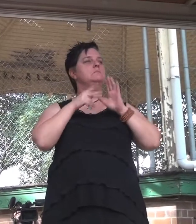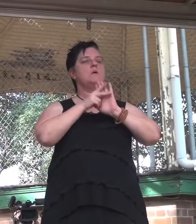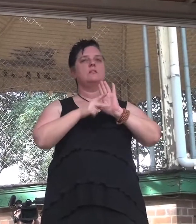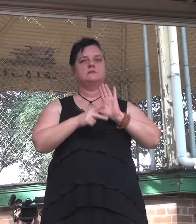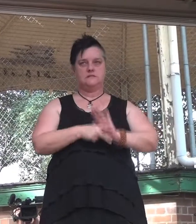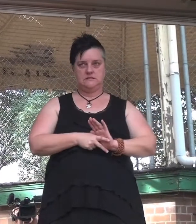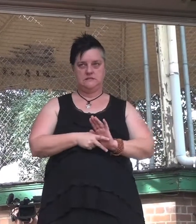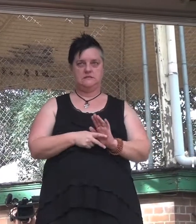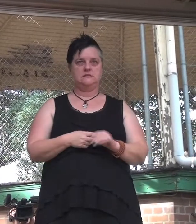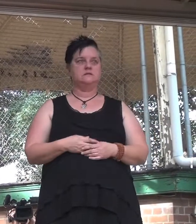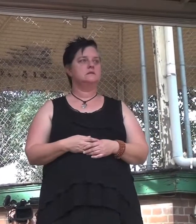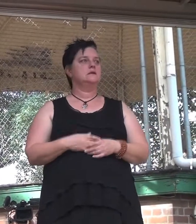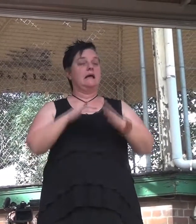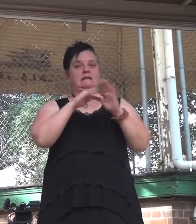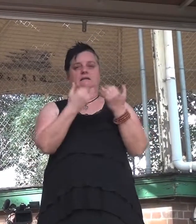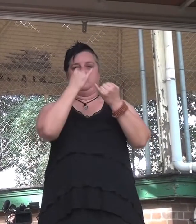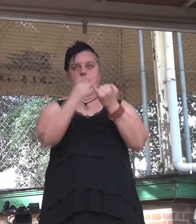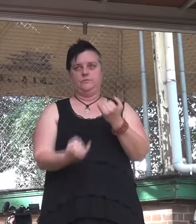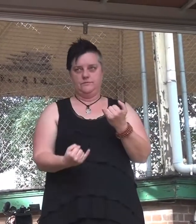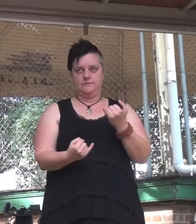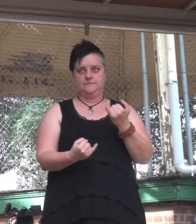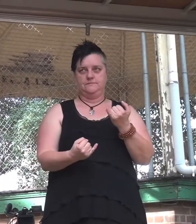and extremism. And I'll get to that in a minute.